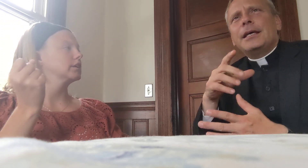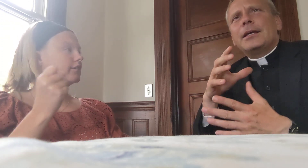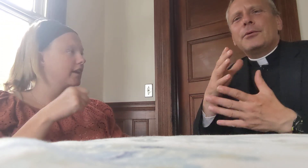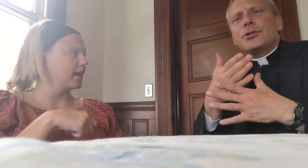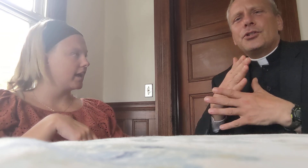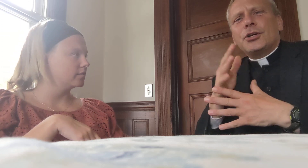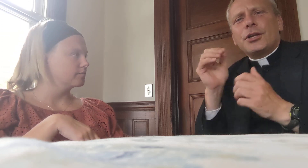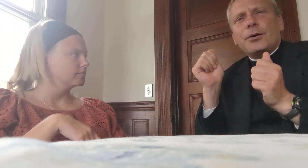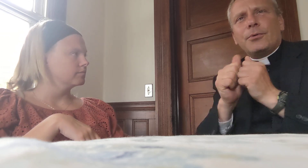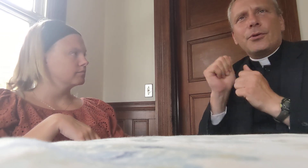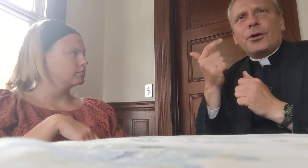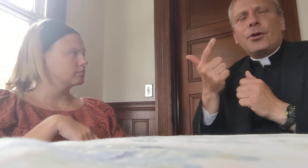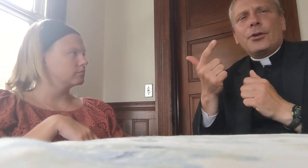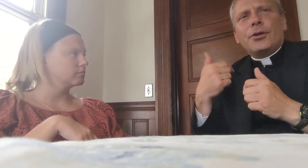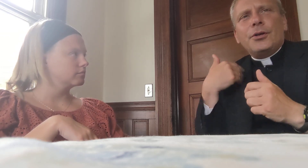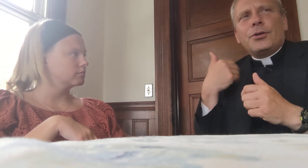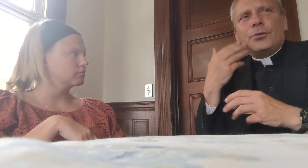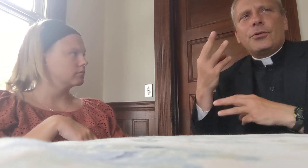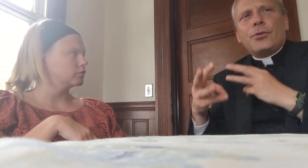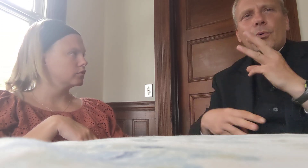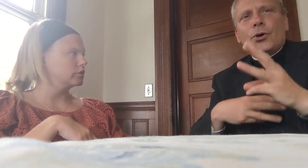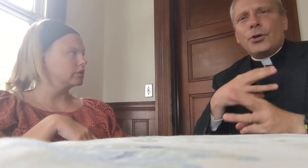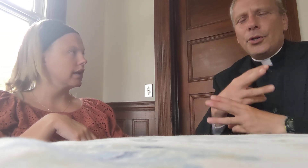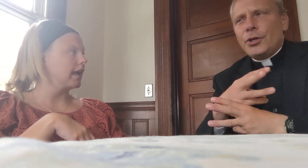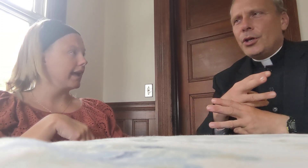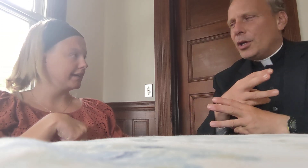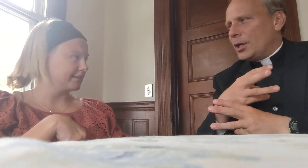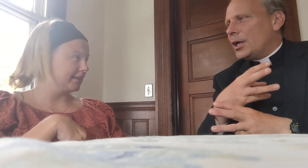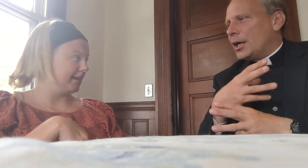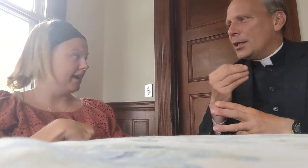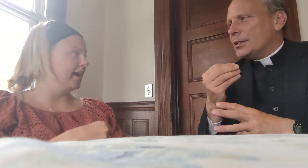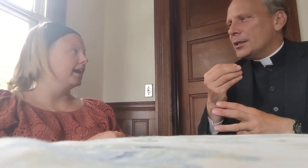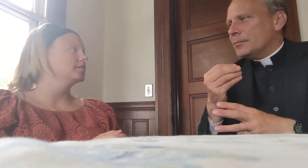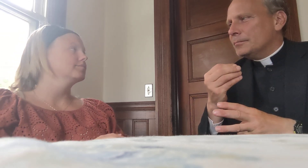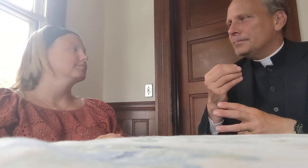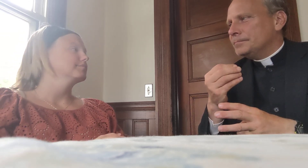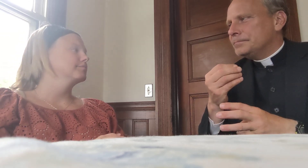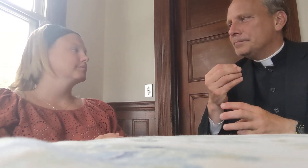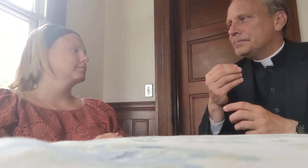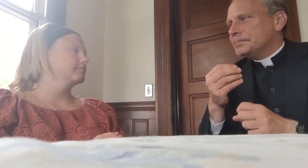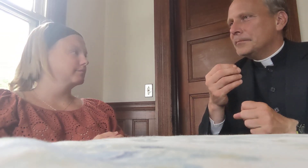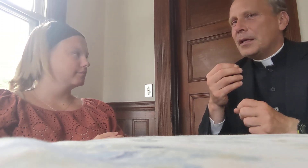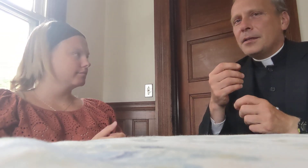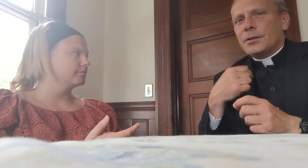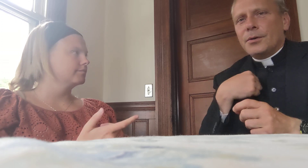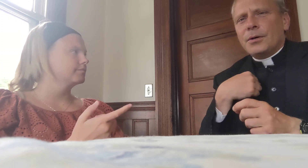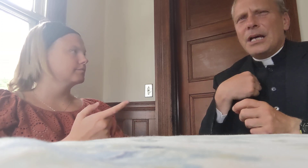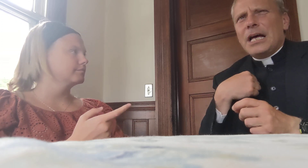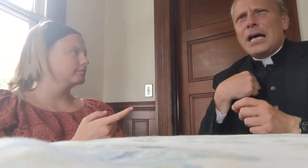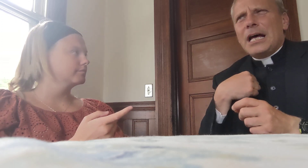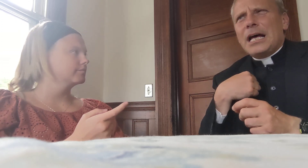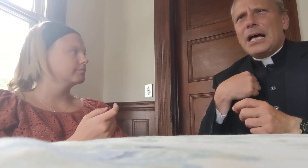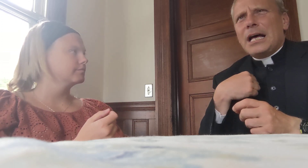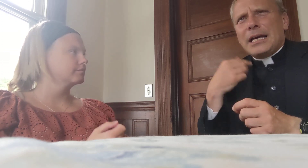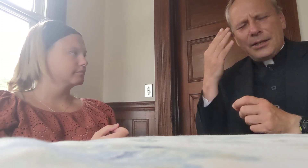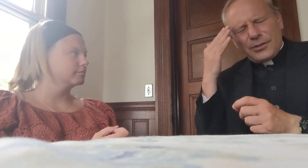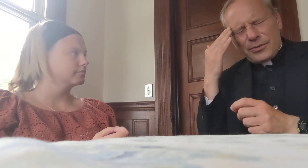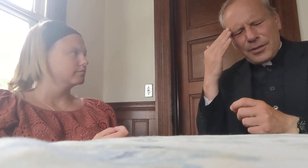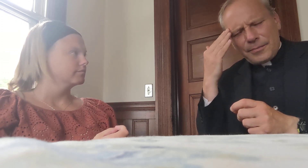and wanted to share that with all the youth of the world, and, um, so, I know, um,